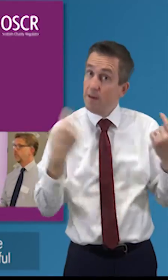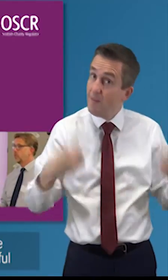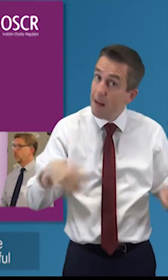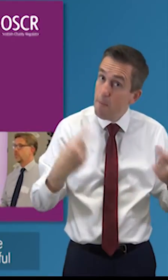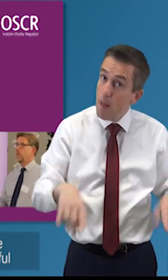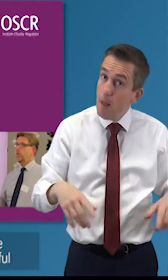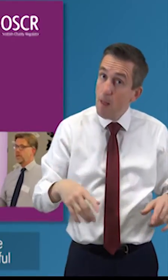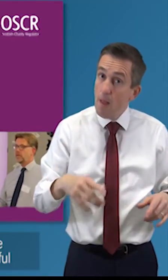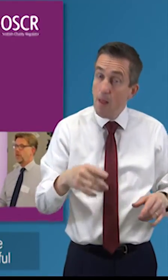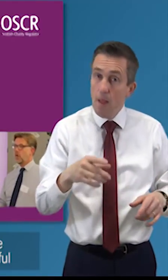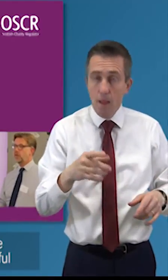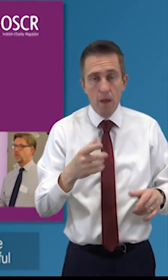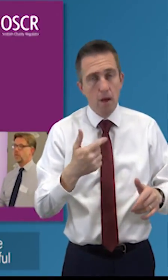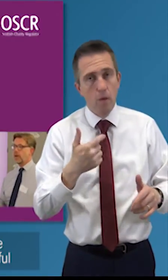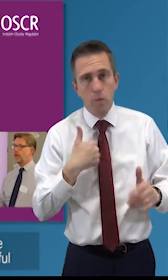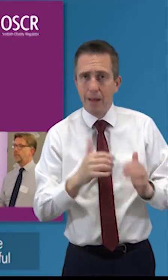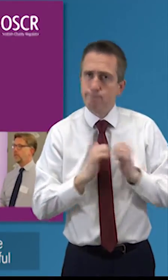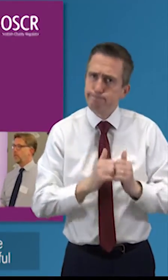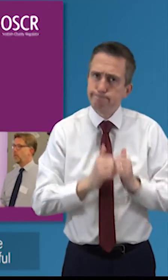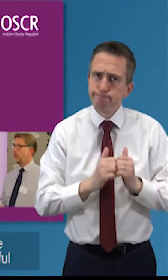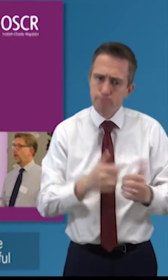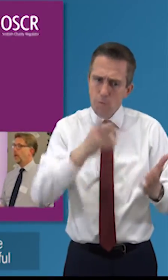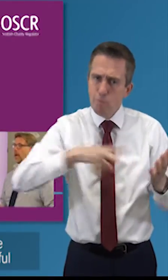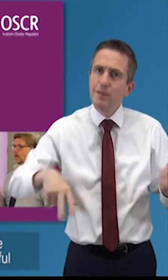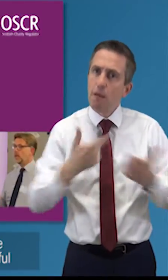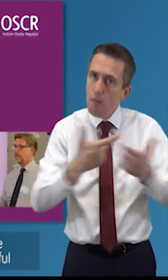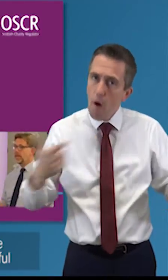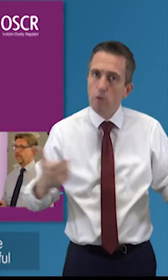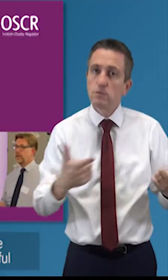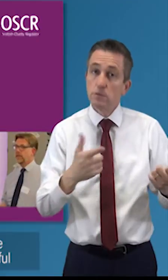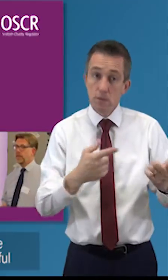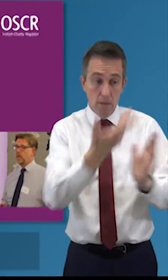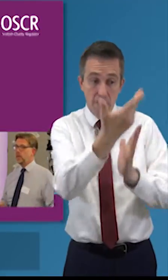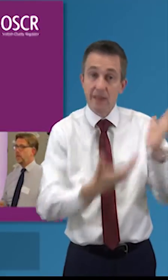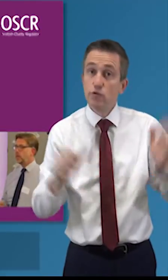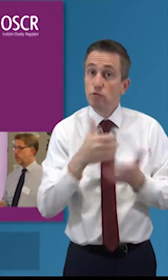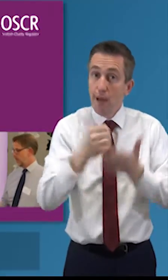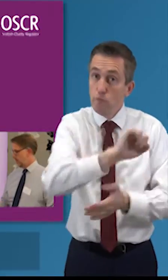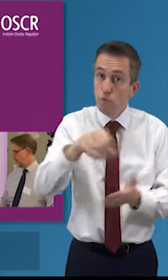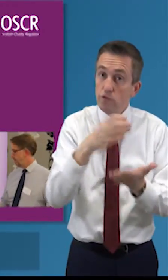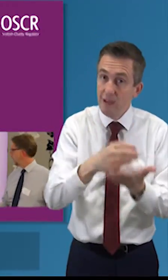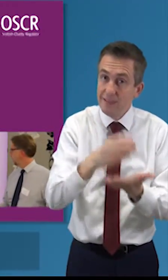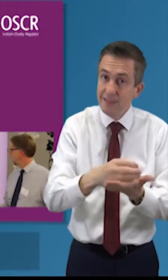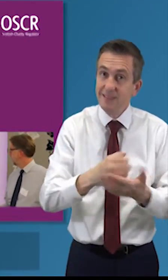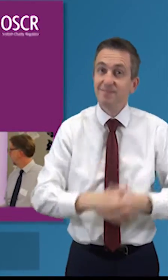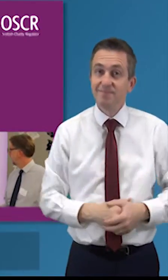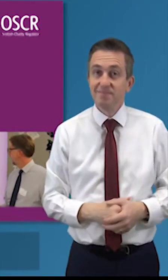really useful resource we use it a lot we recommend it to people and hopefully it's helpful for you in your charity